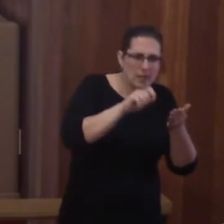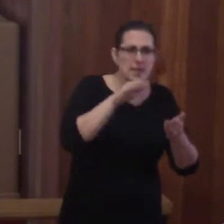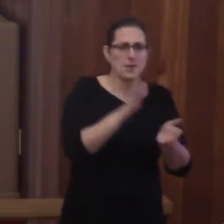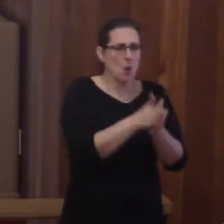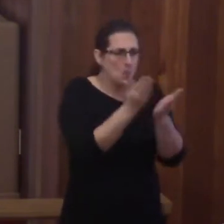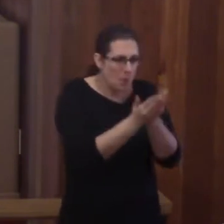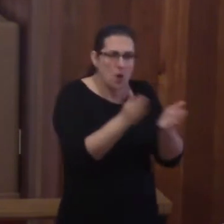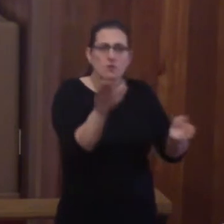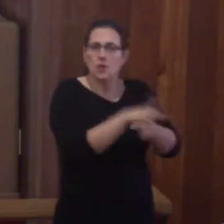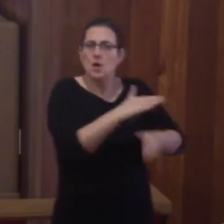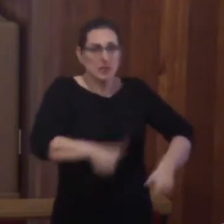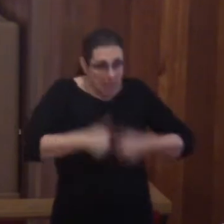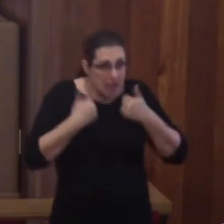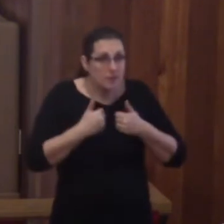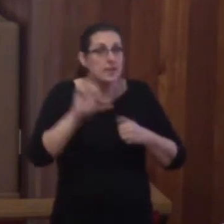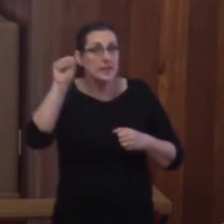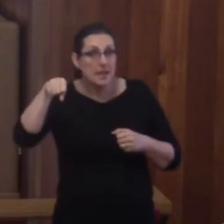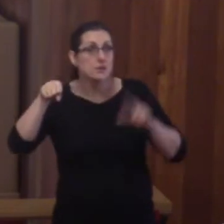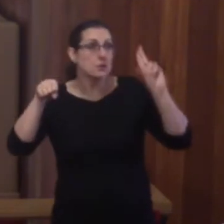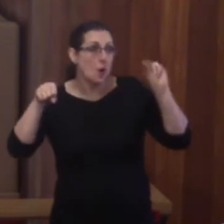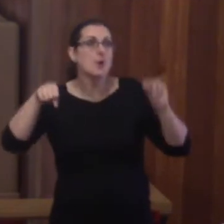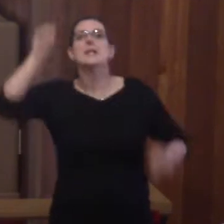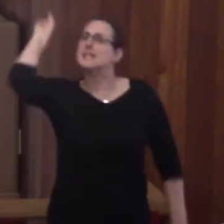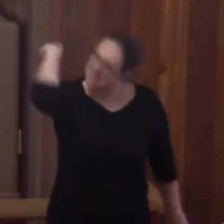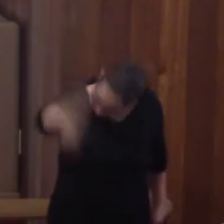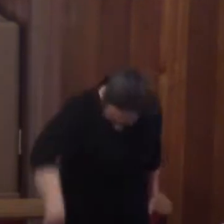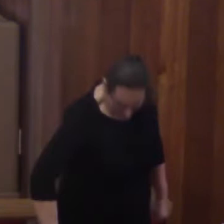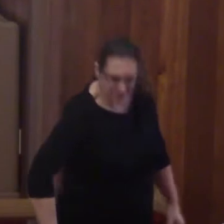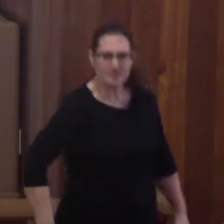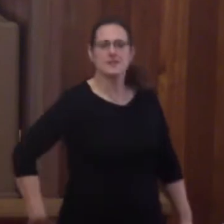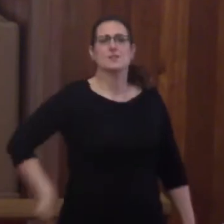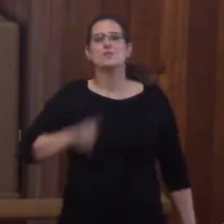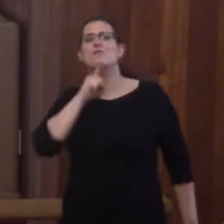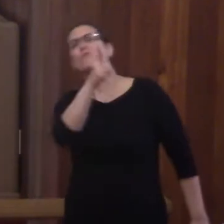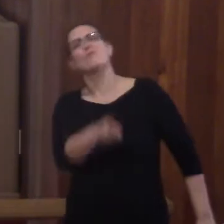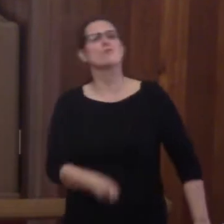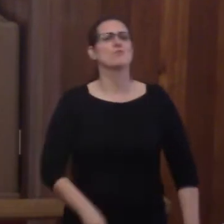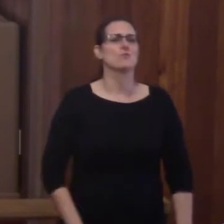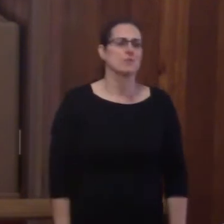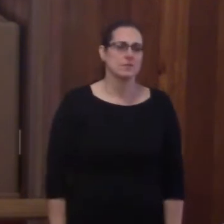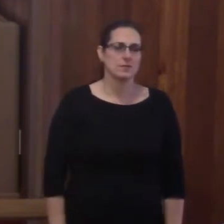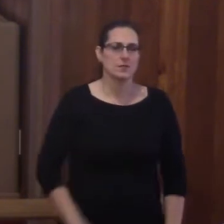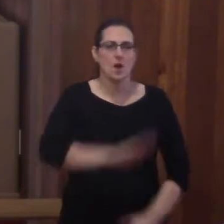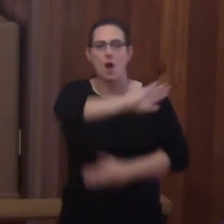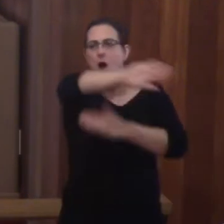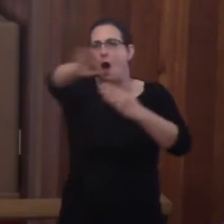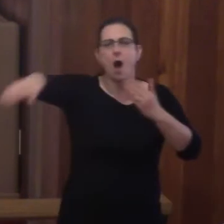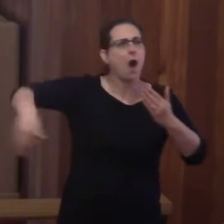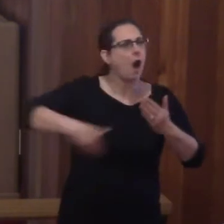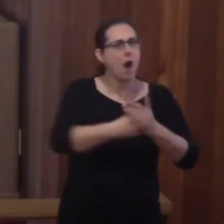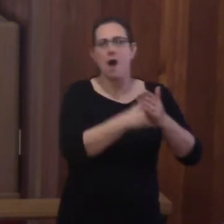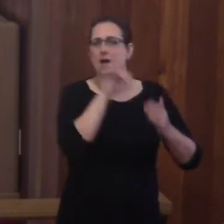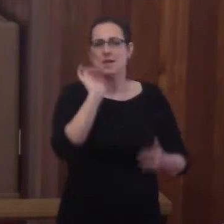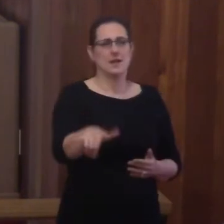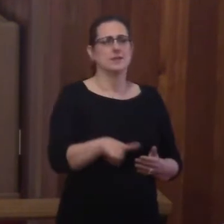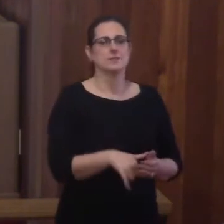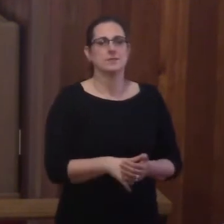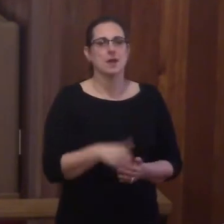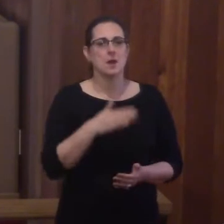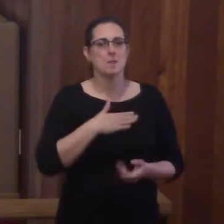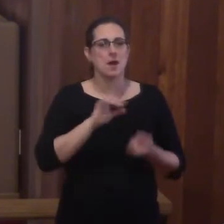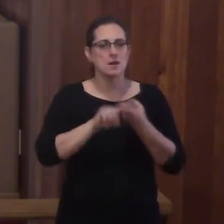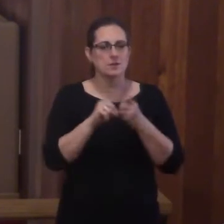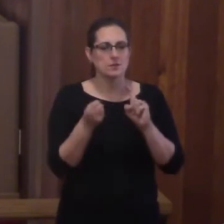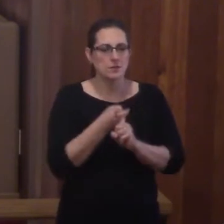life forever? Yes or no? Yes, indeed. All of the above. My